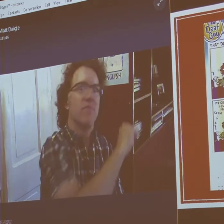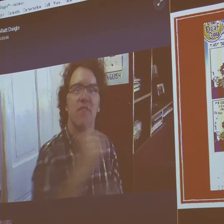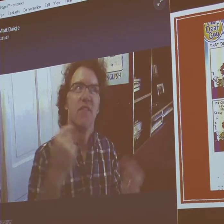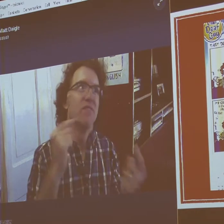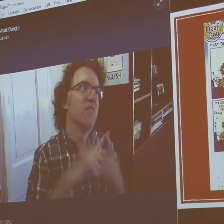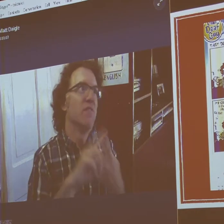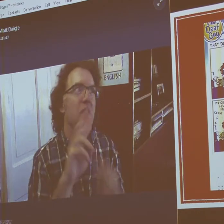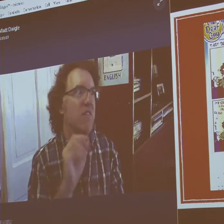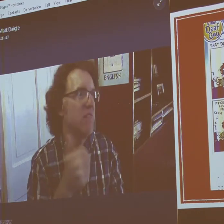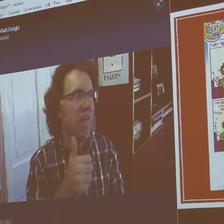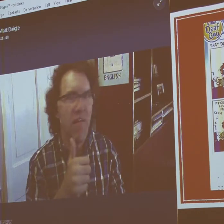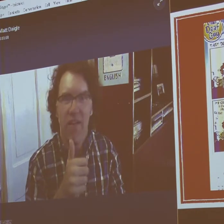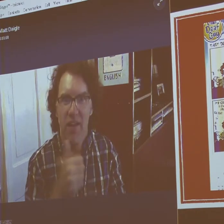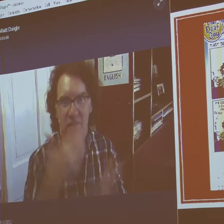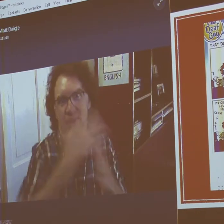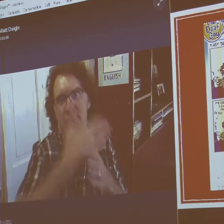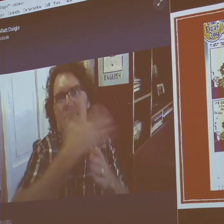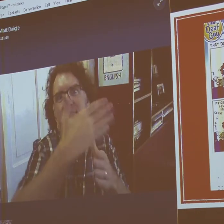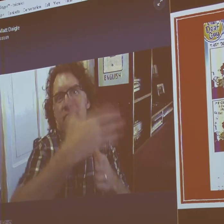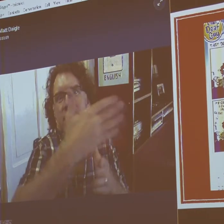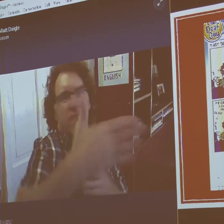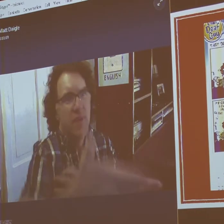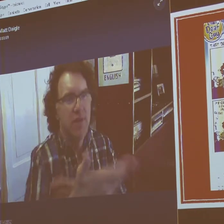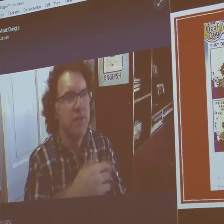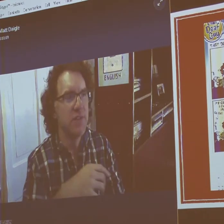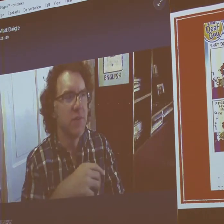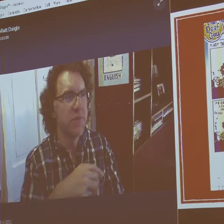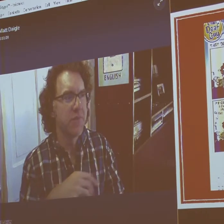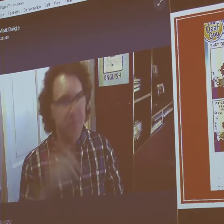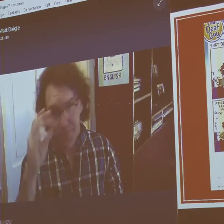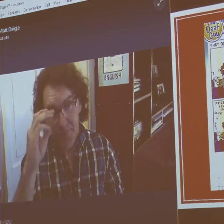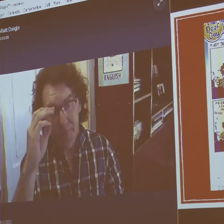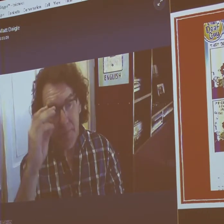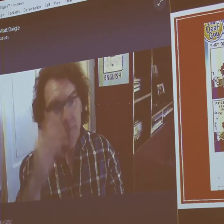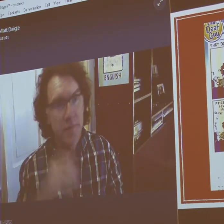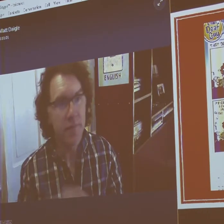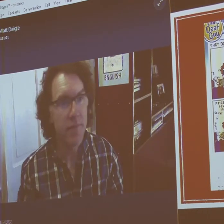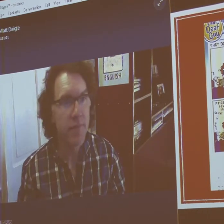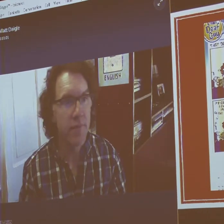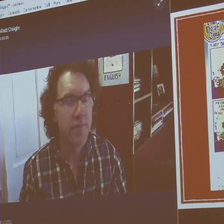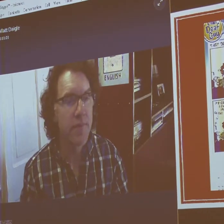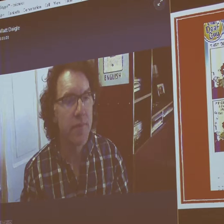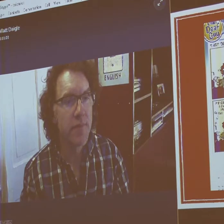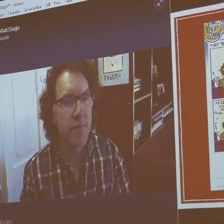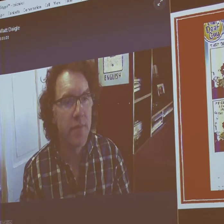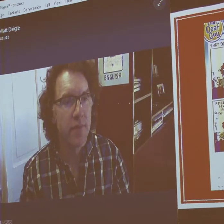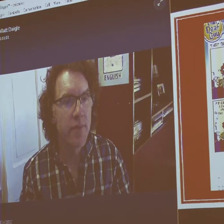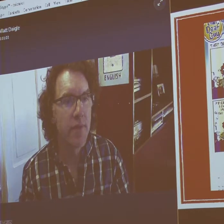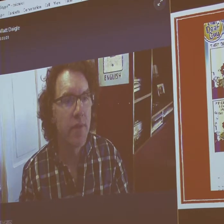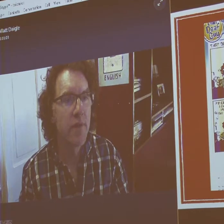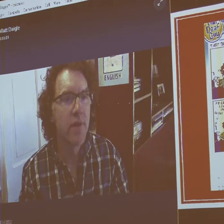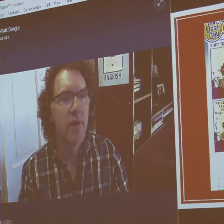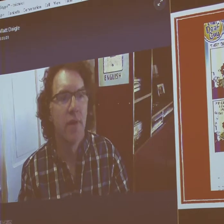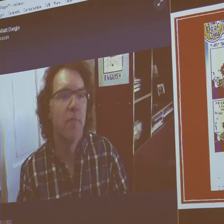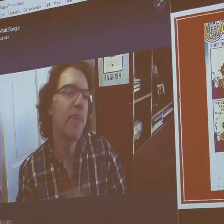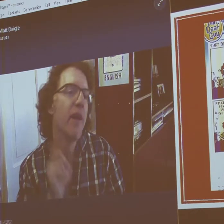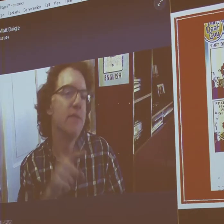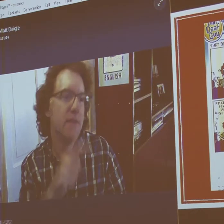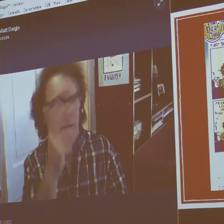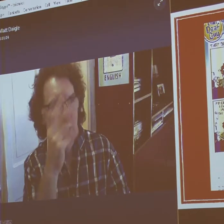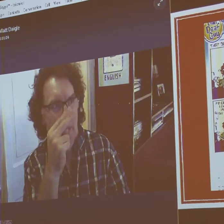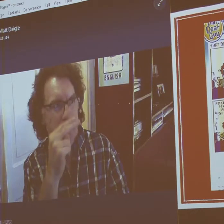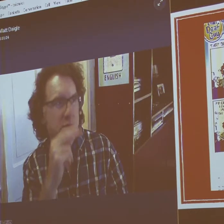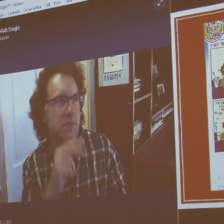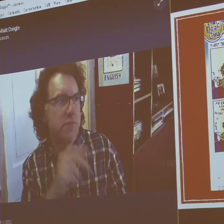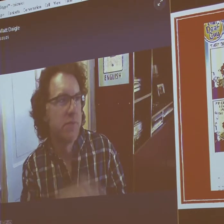or you can do the back button or the forward button. And we've got those from 2010, every